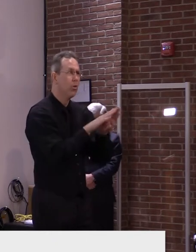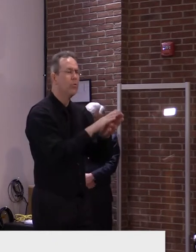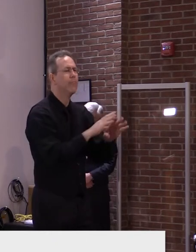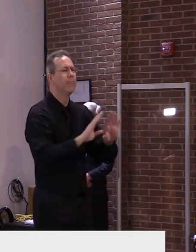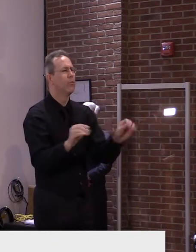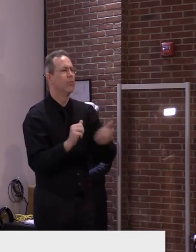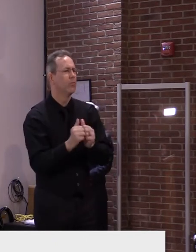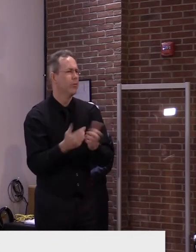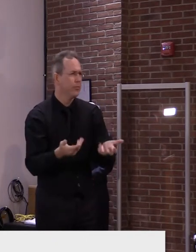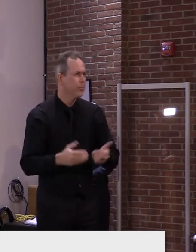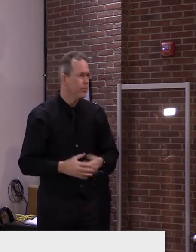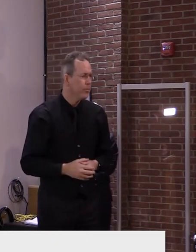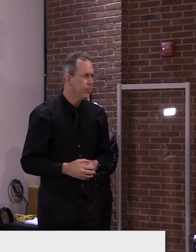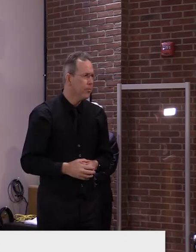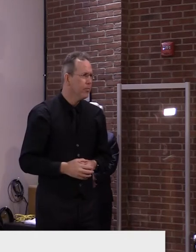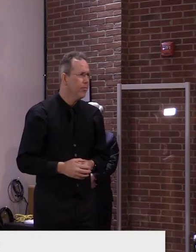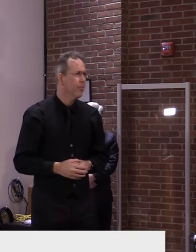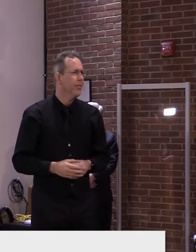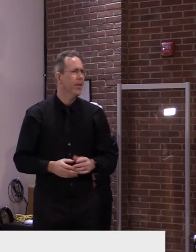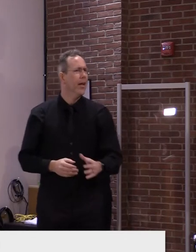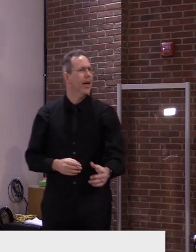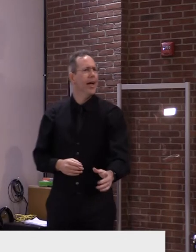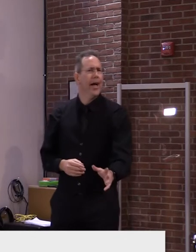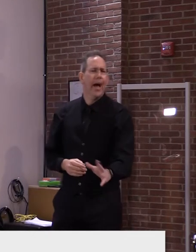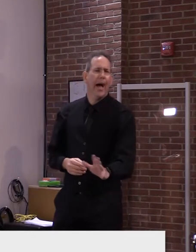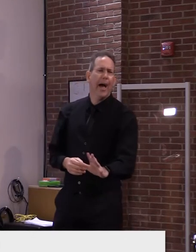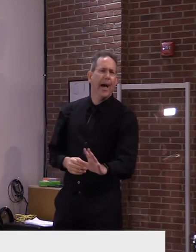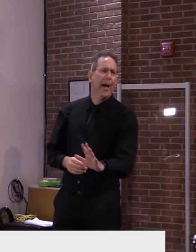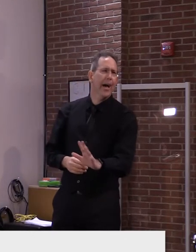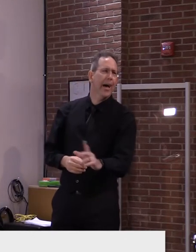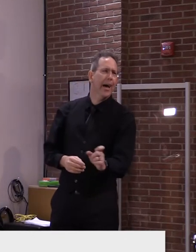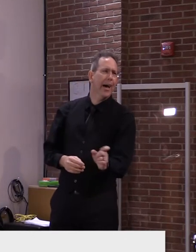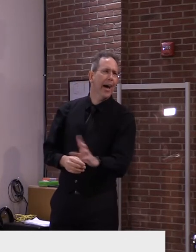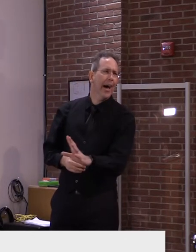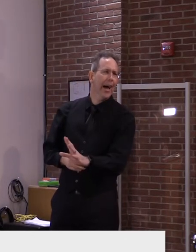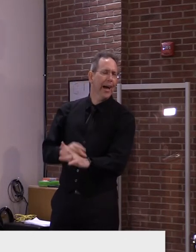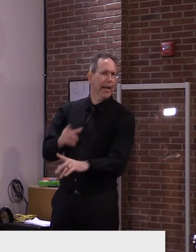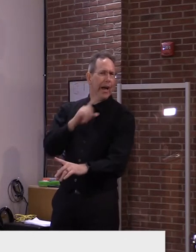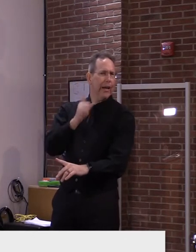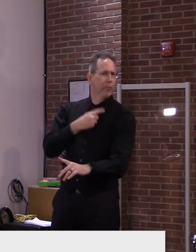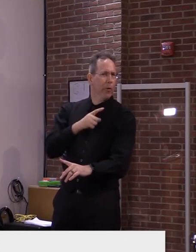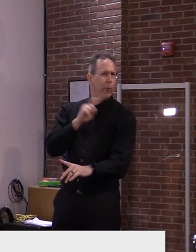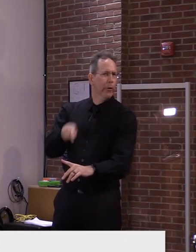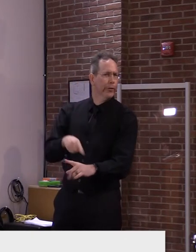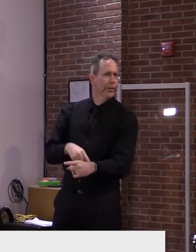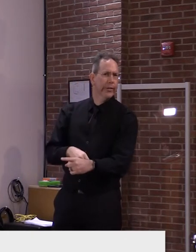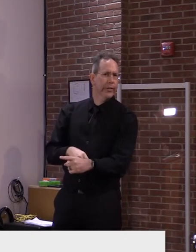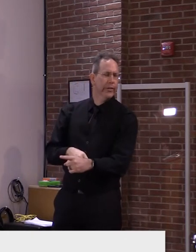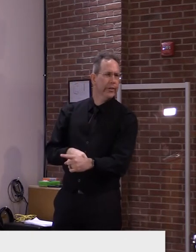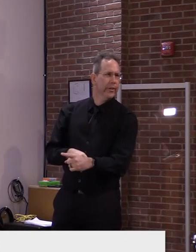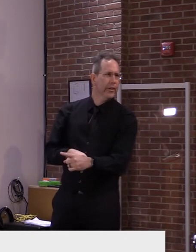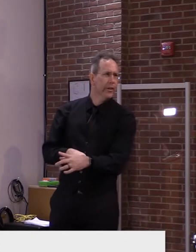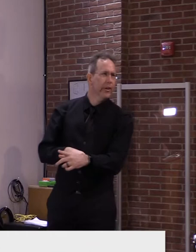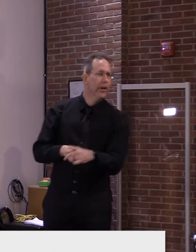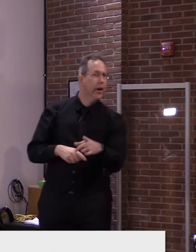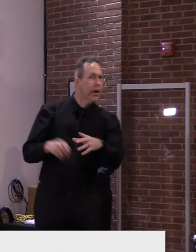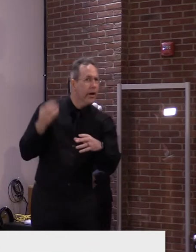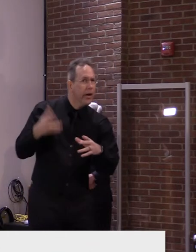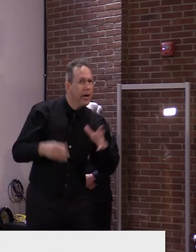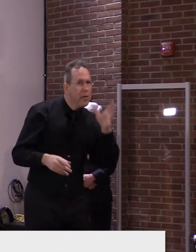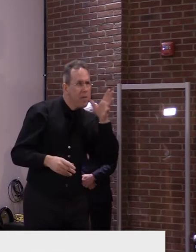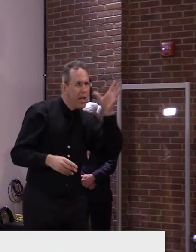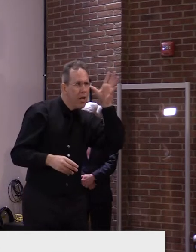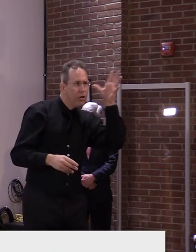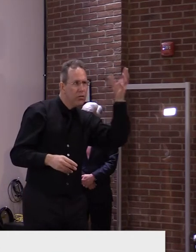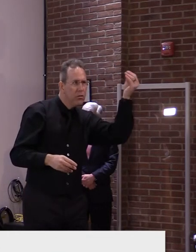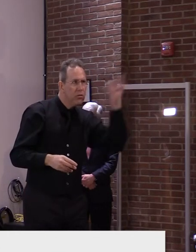I, I still don't think I got an answer, though, as far as are parents notified if their kids are, uh, being bussed